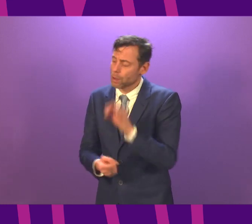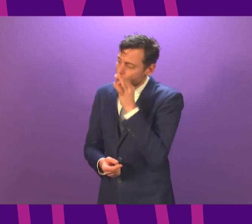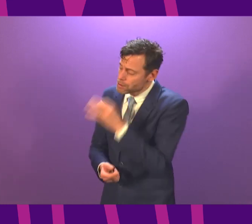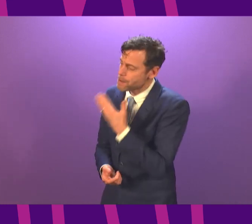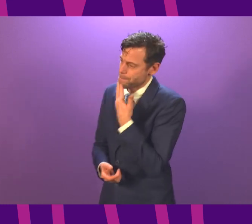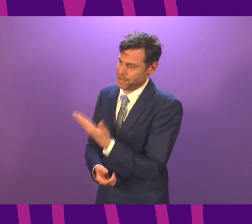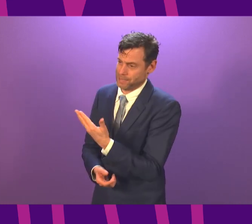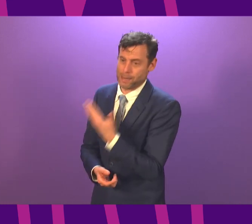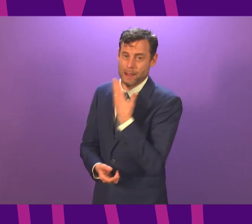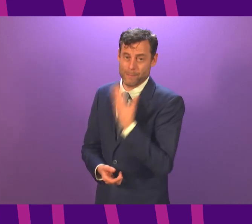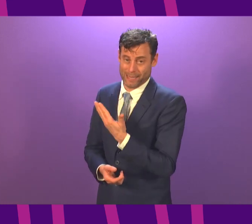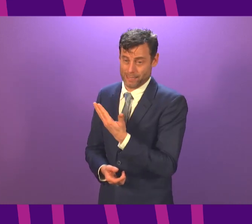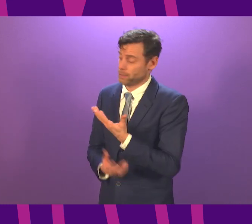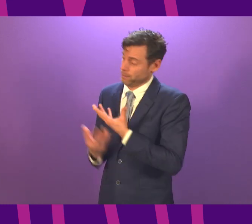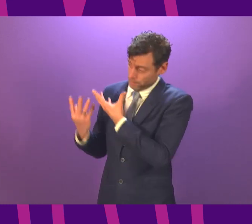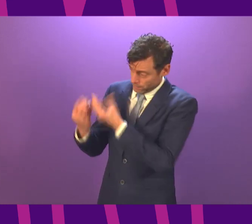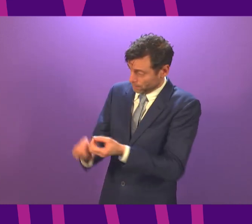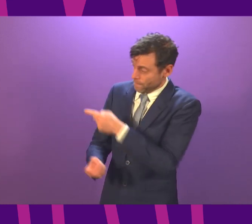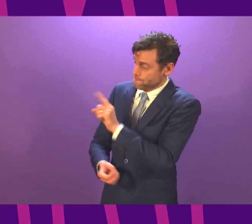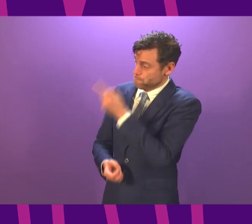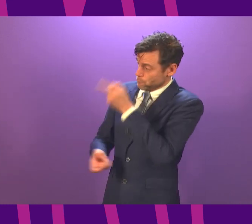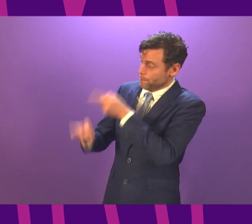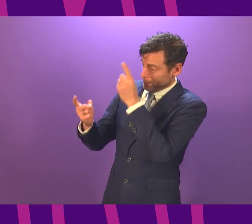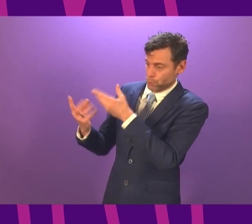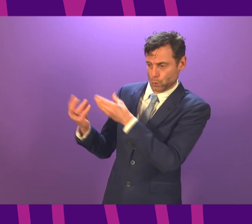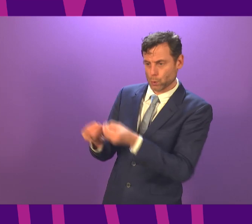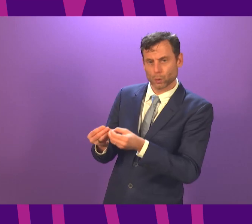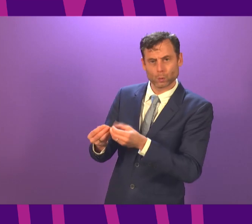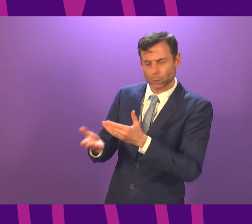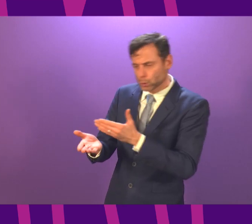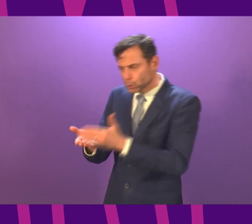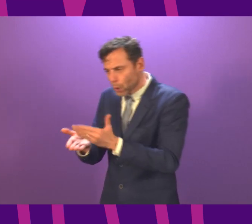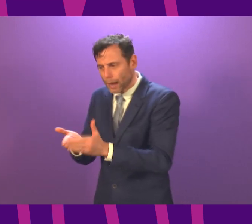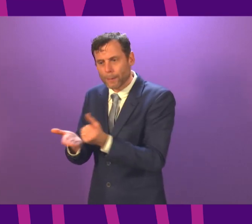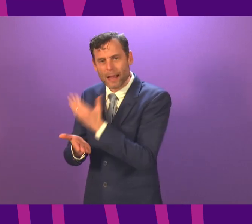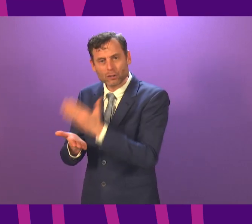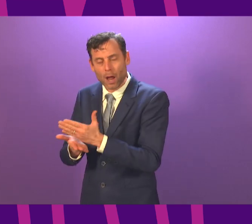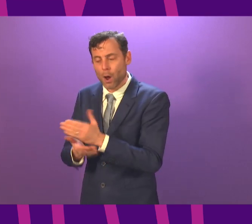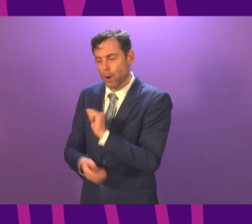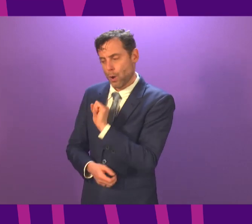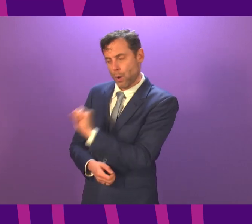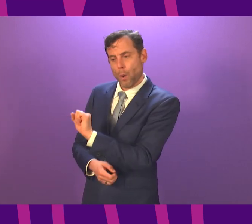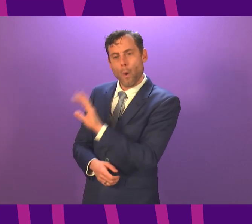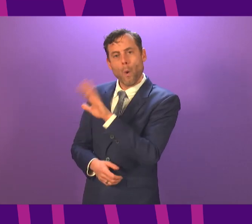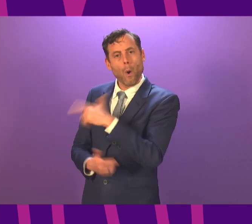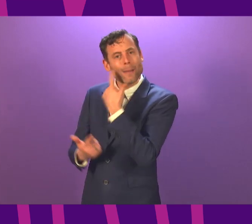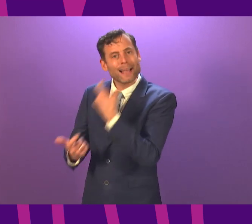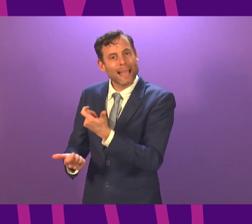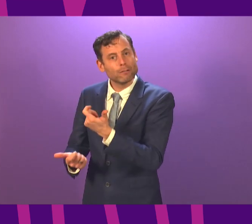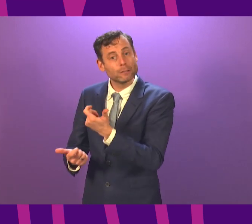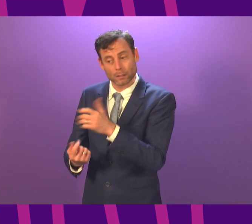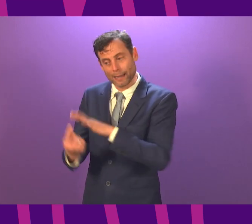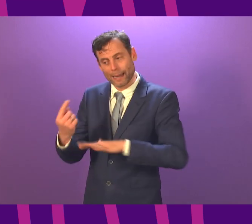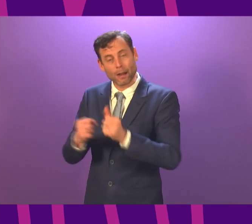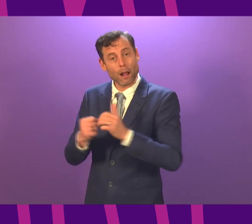have an urgent intervention from the First Minister herself to sort testing for home carers in Glasgow and across the